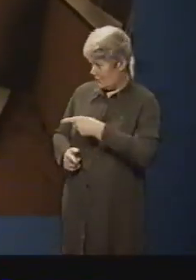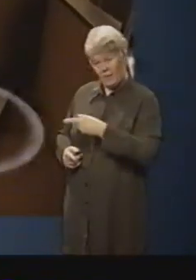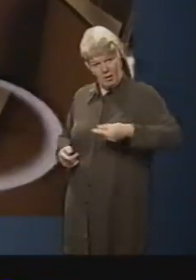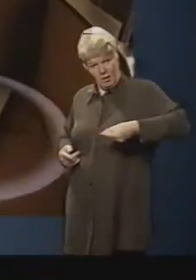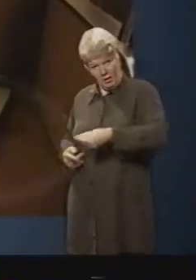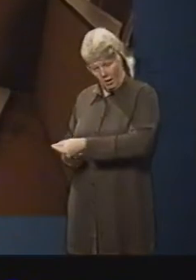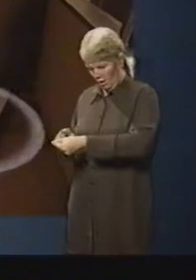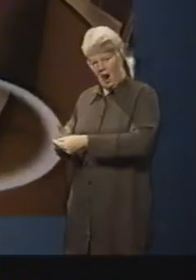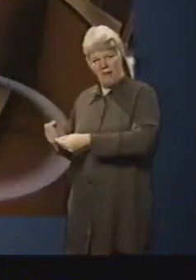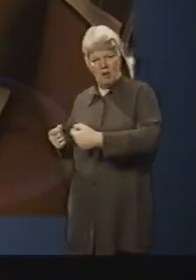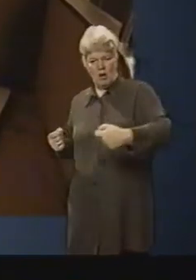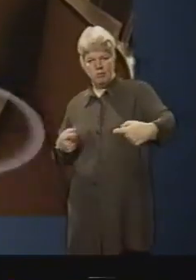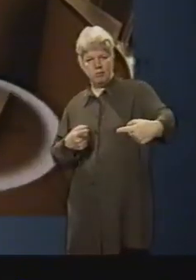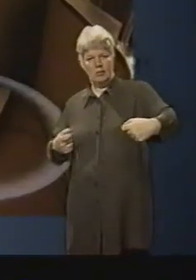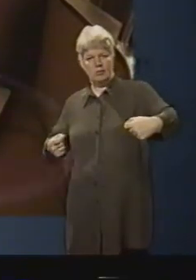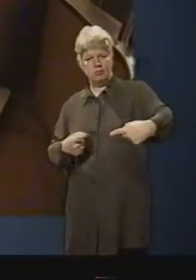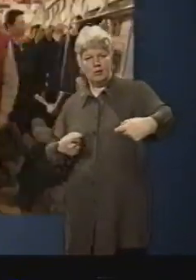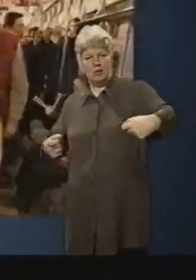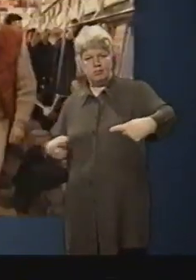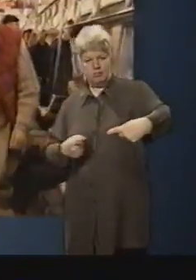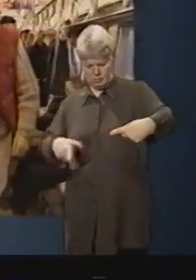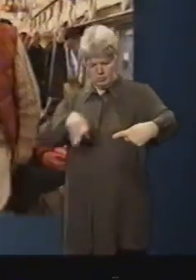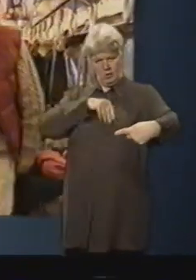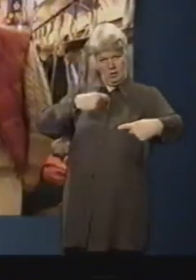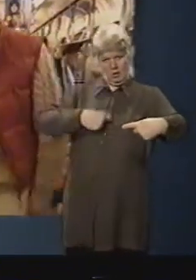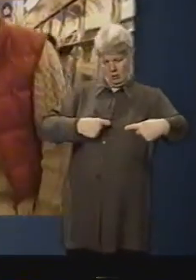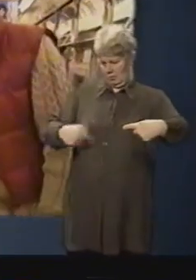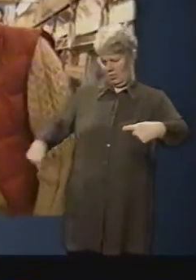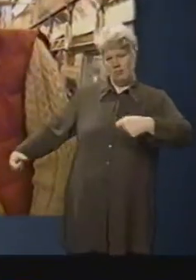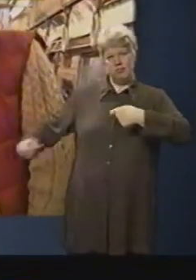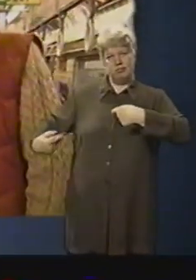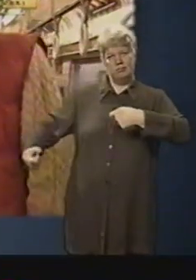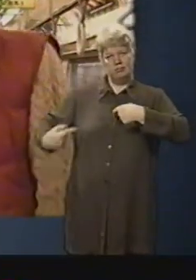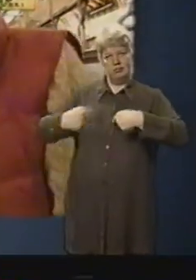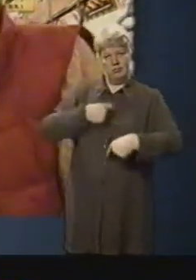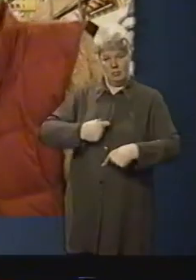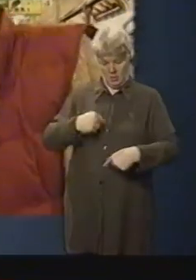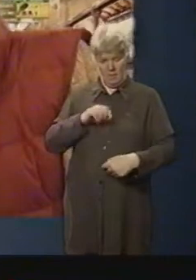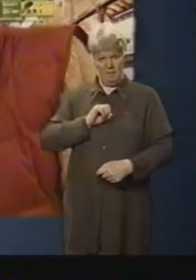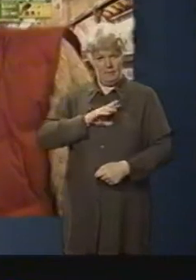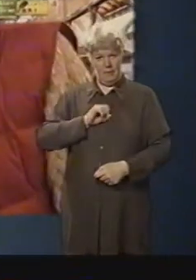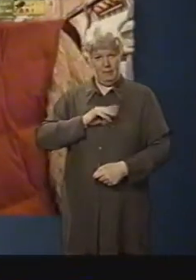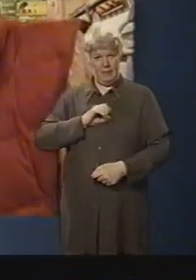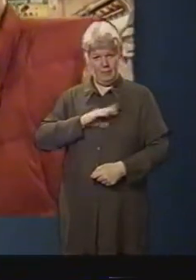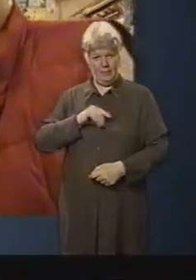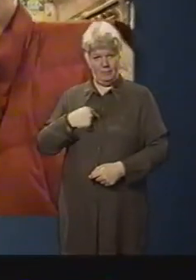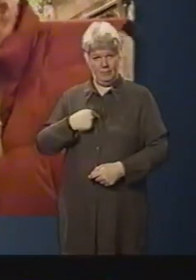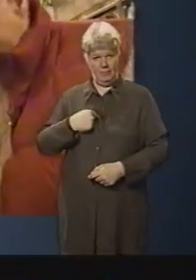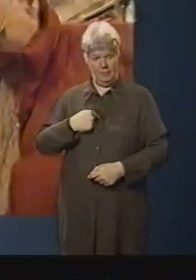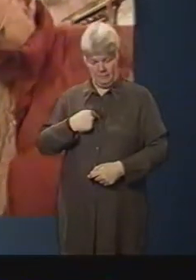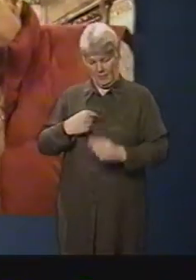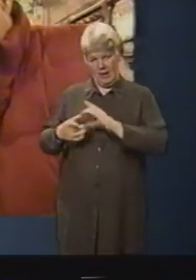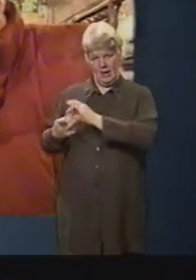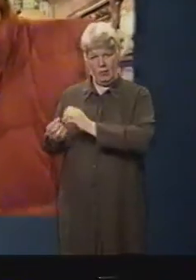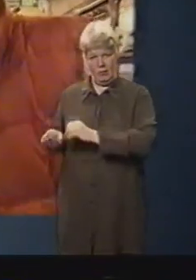the card transmits a radio signal to the receiver worn by the owner. Now, as soon as this beeper gets out of touch with that card,